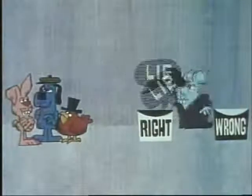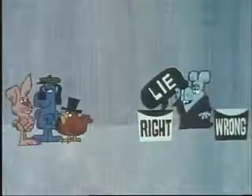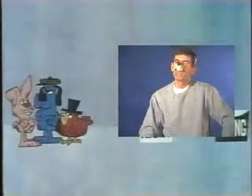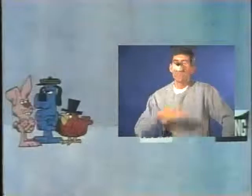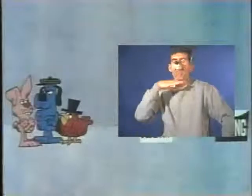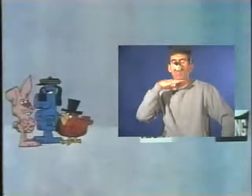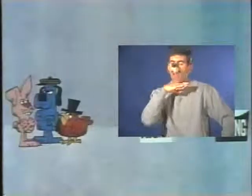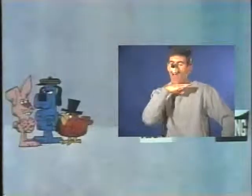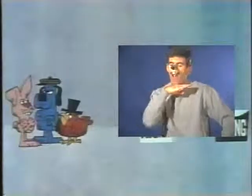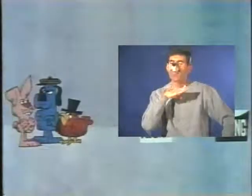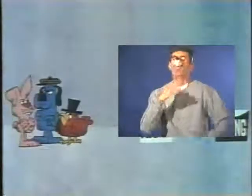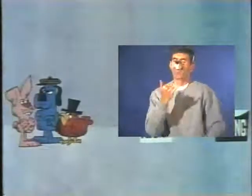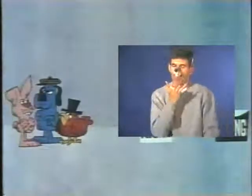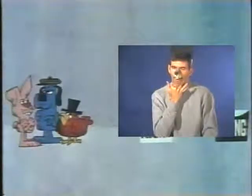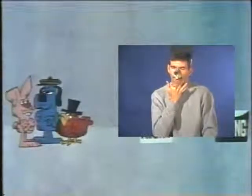Lie, wrong.